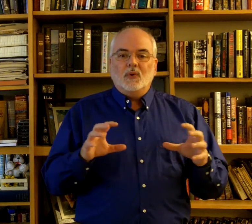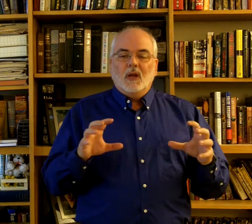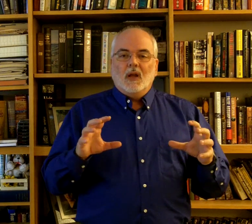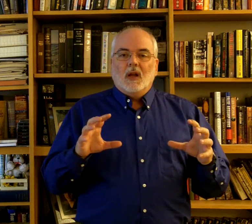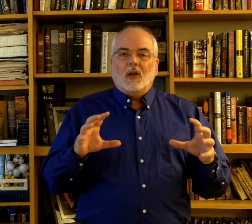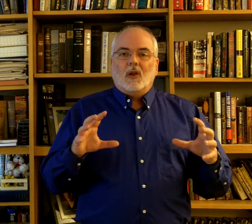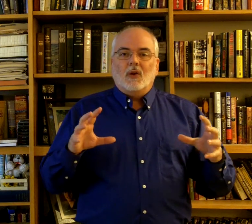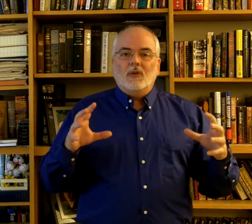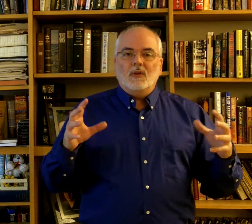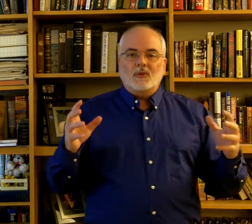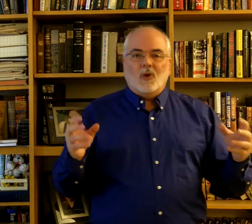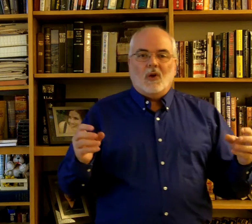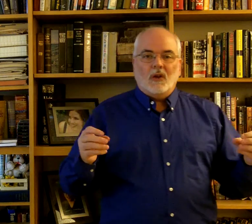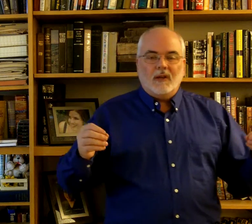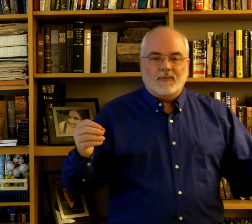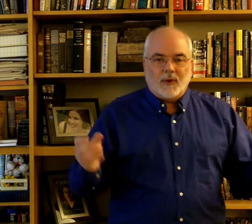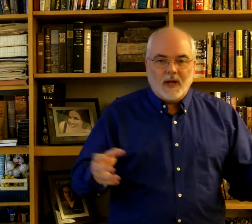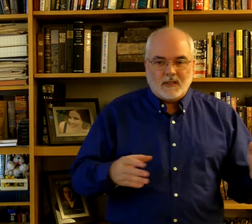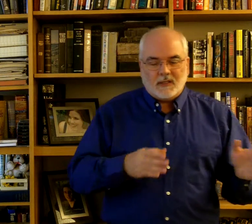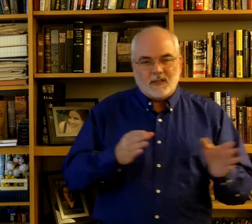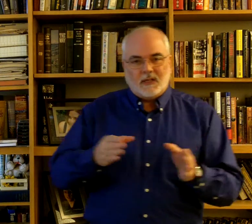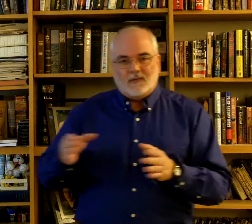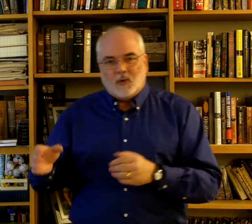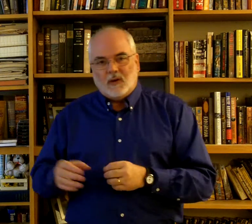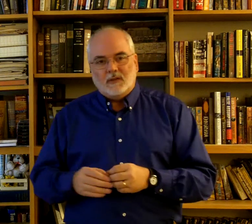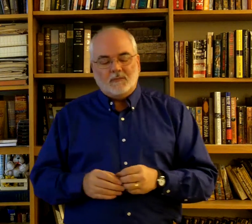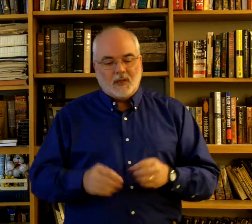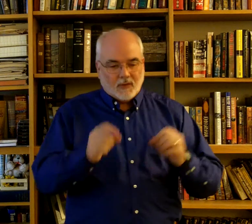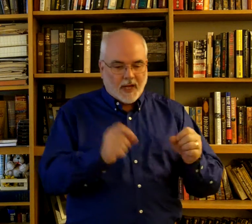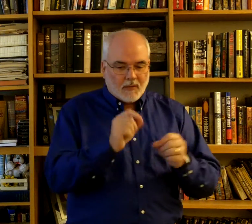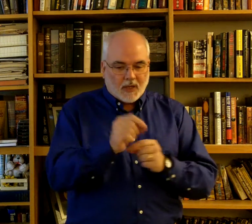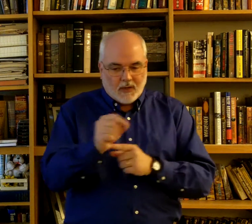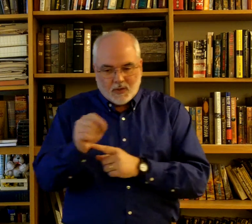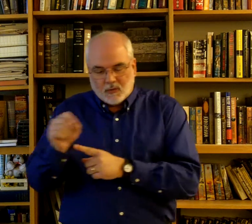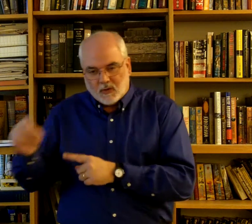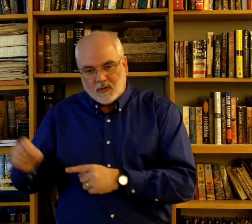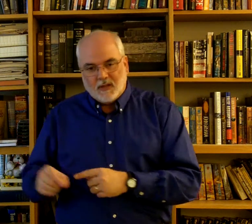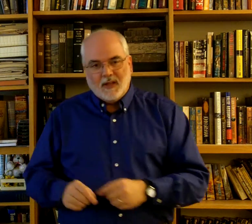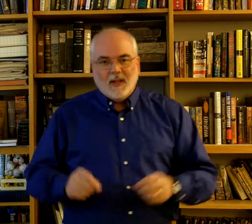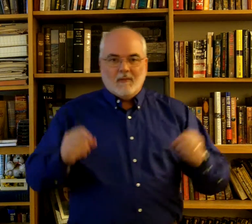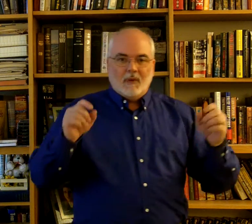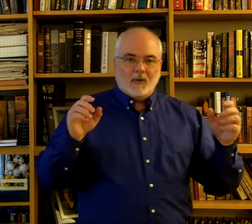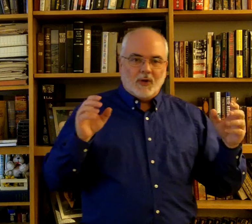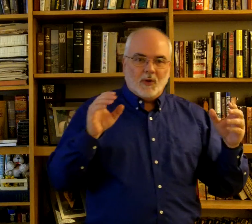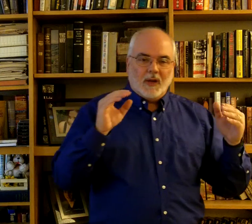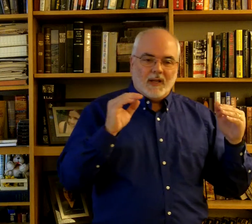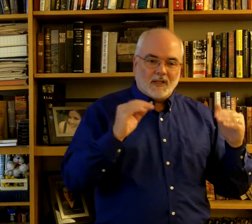learn the song in phrases instead of words. In the vocabulary, you're doing words. But, when you're doing it in the